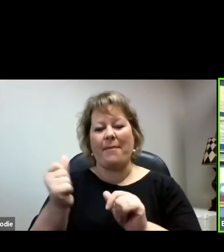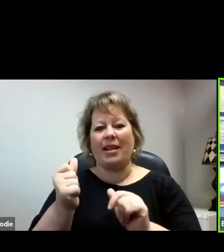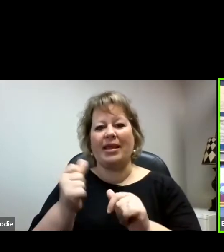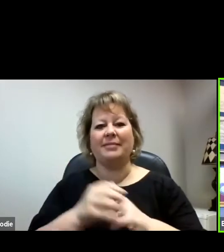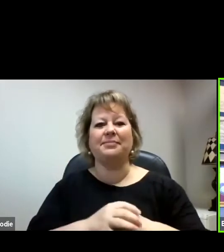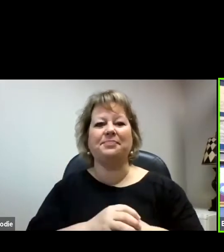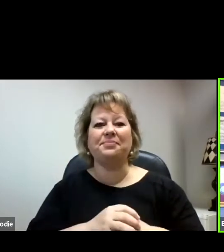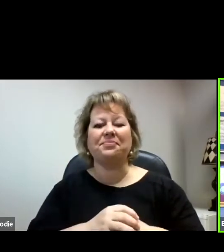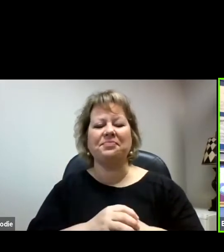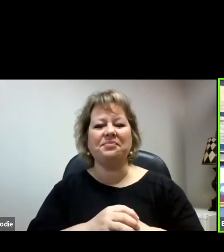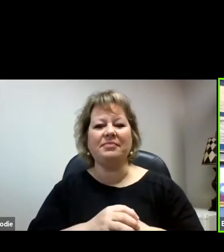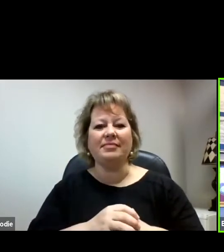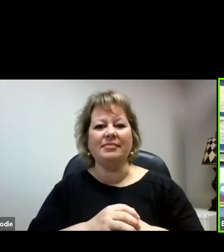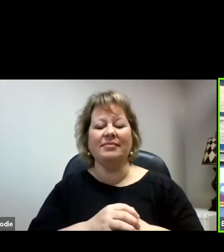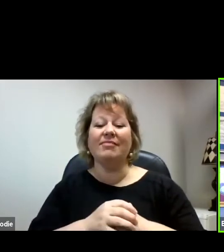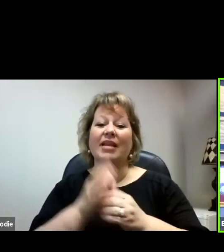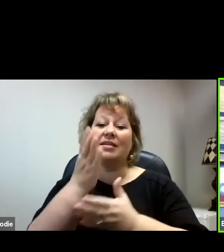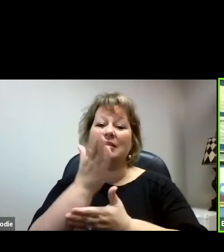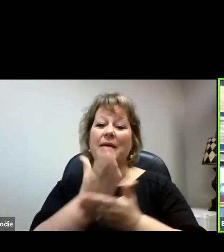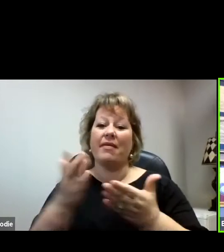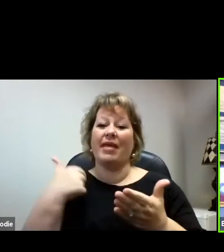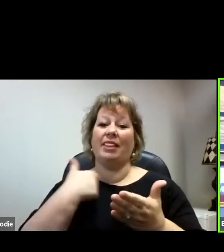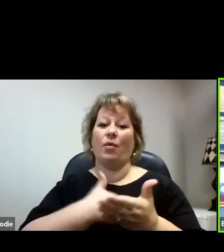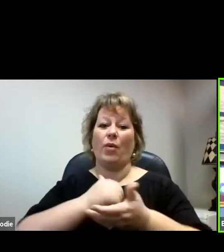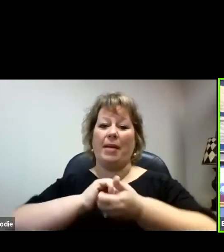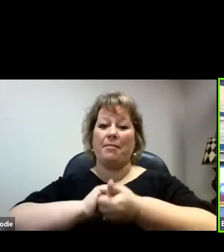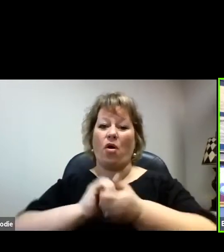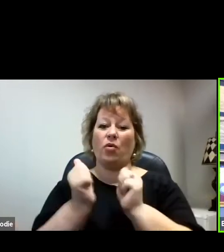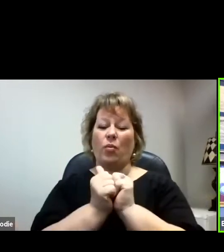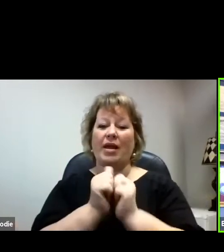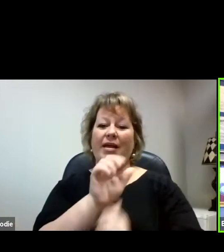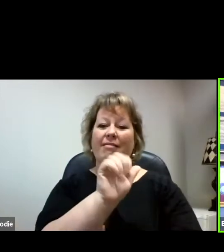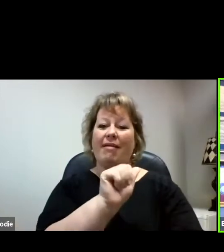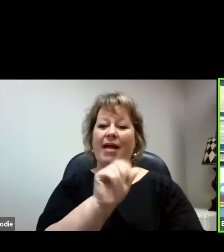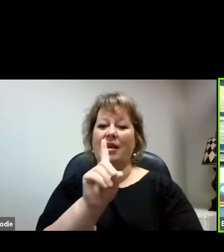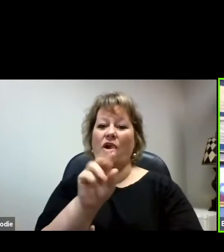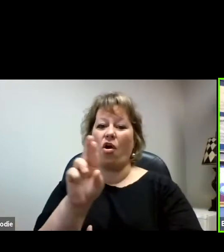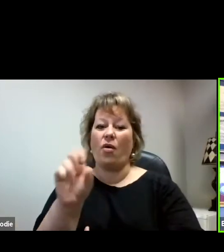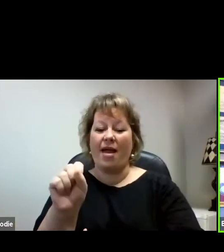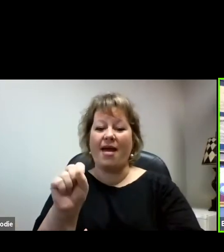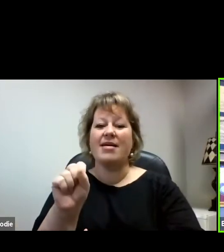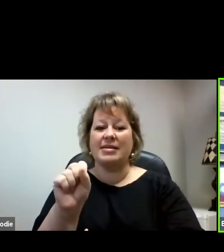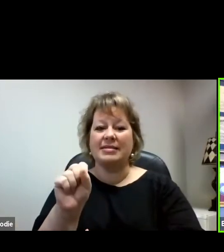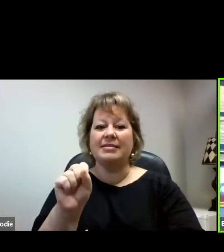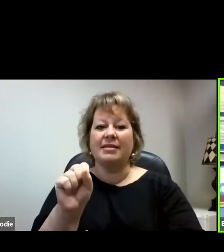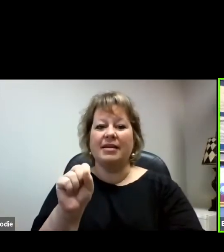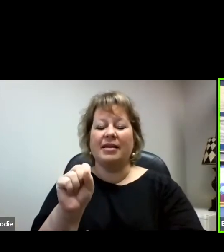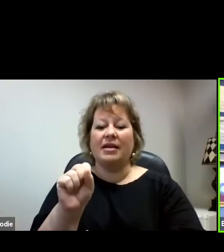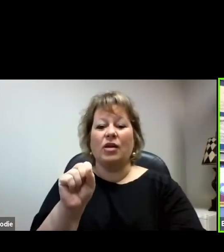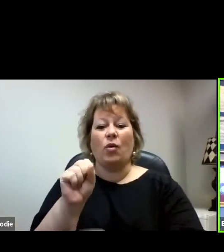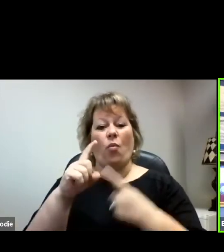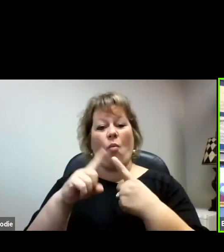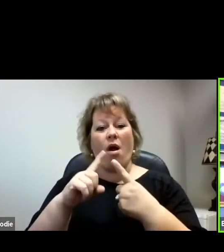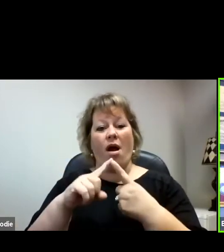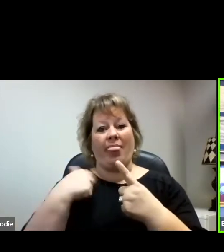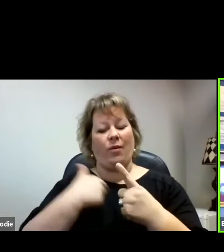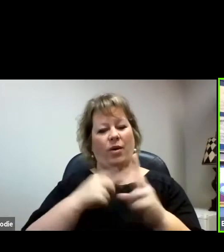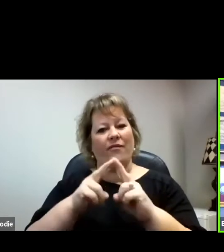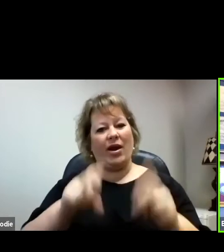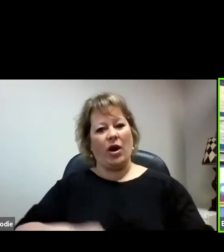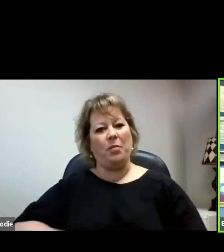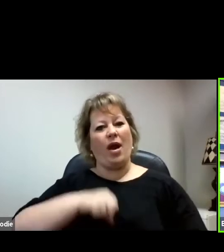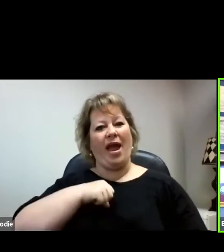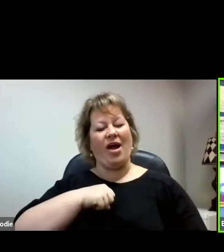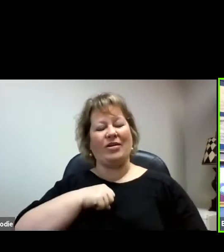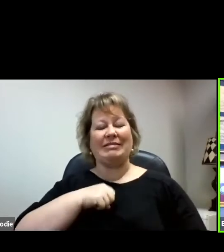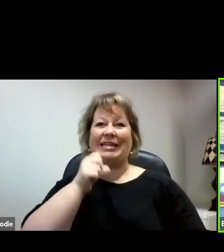Some of the things we've partnered with the Department of Rehabilitation Services on, one that we were very proud of, although